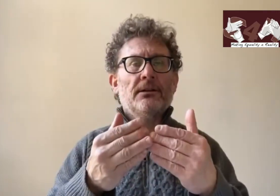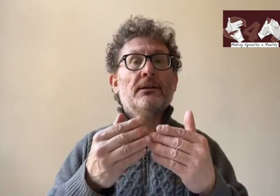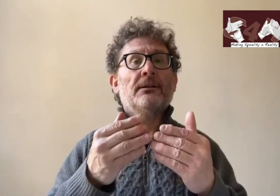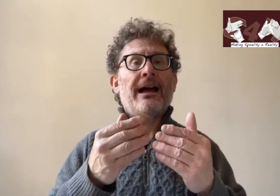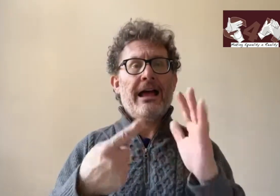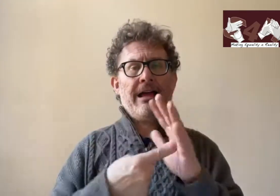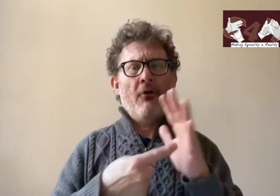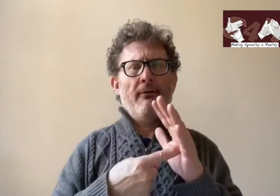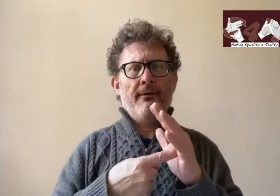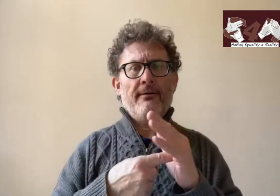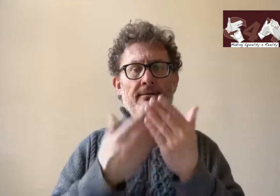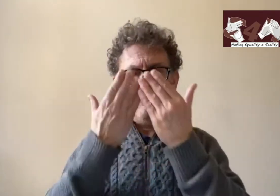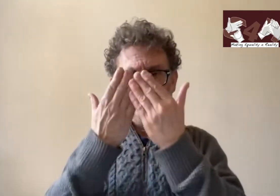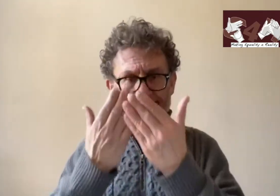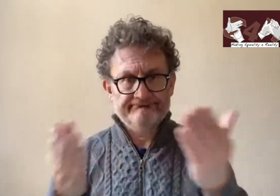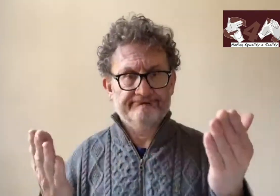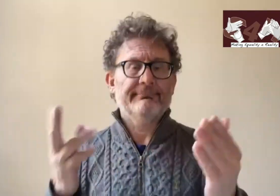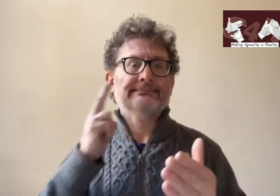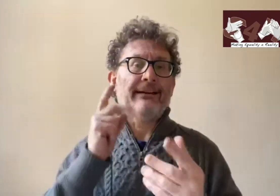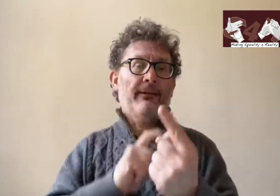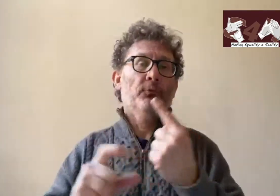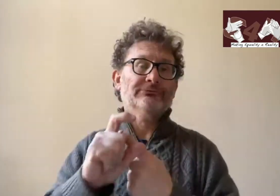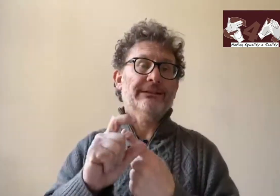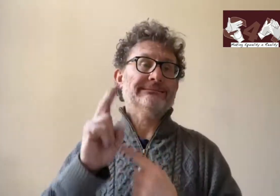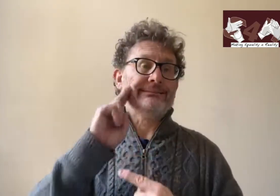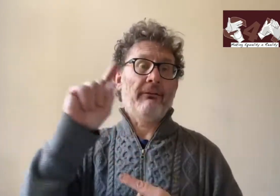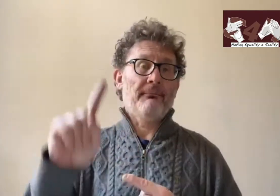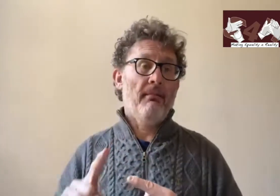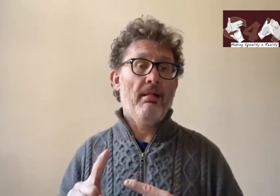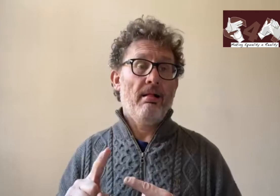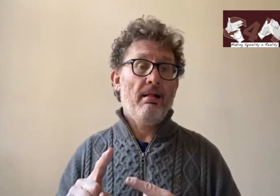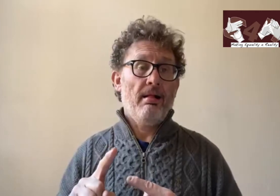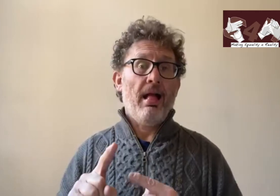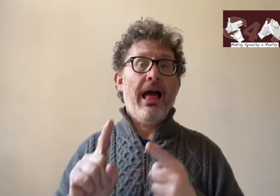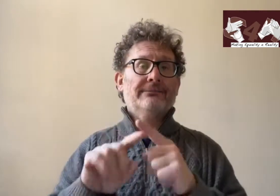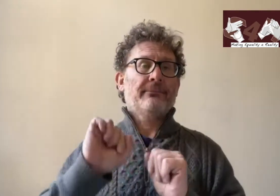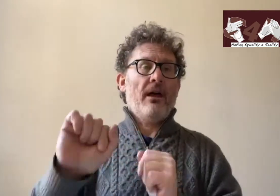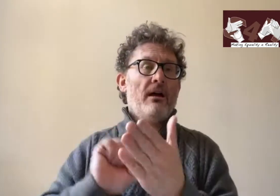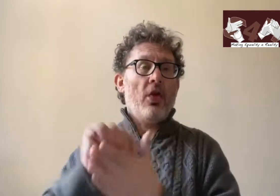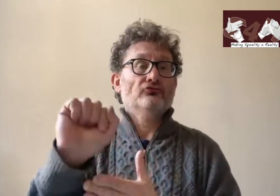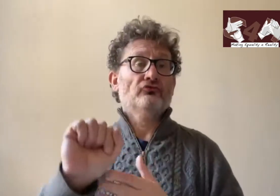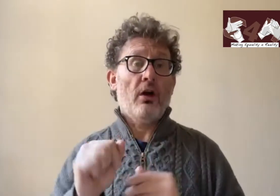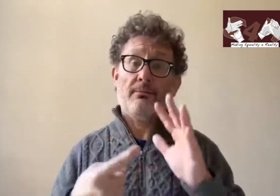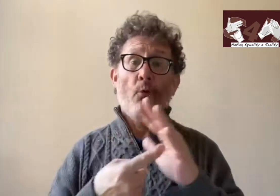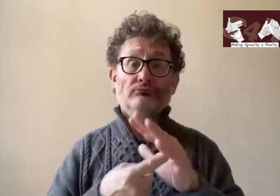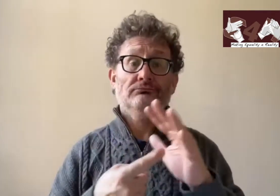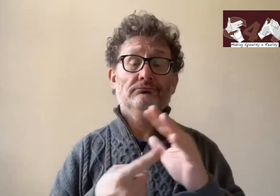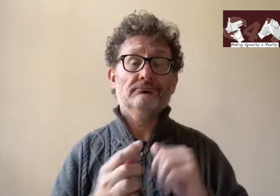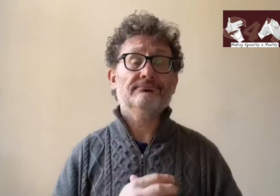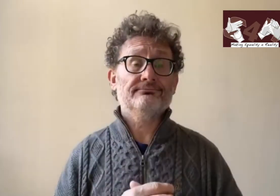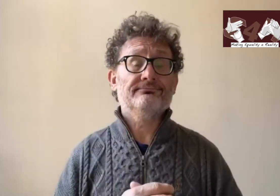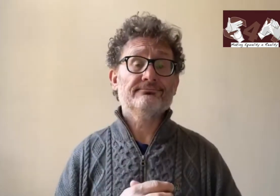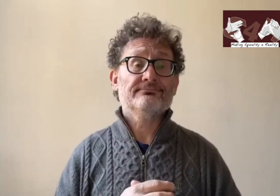And so what's important is that there is a respect that's afforded to deaf people and their culture that's really important.